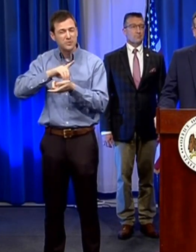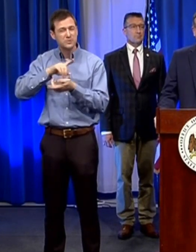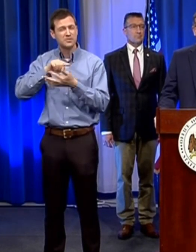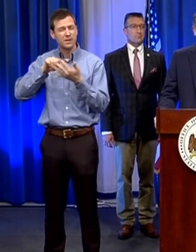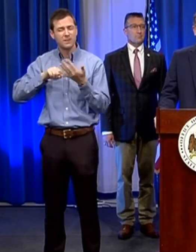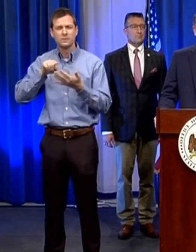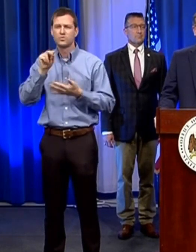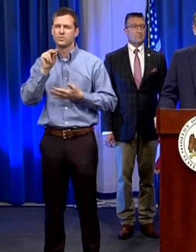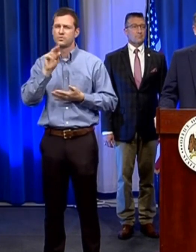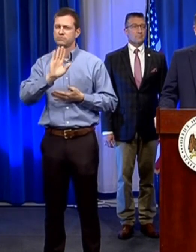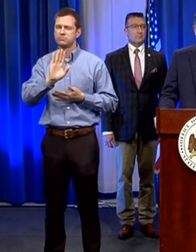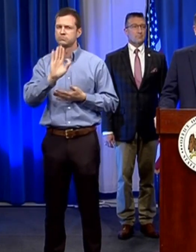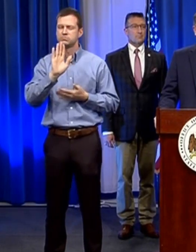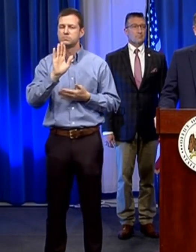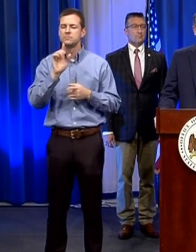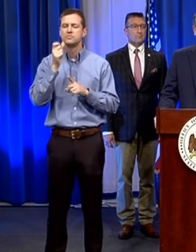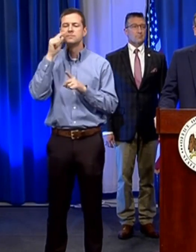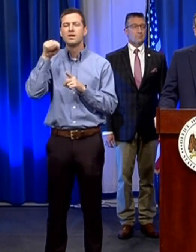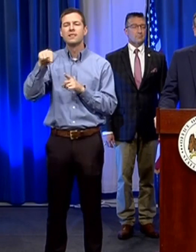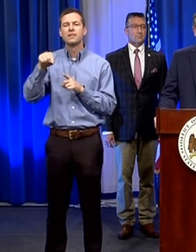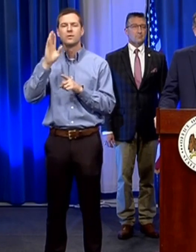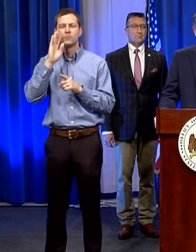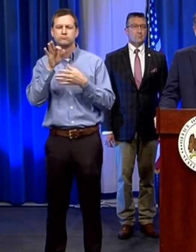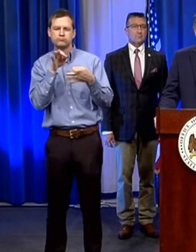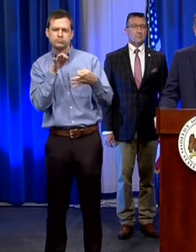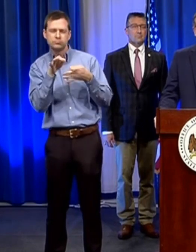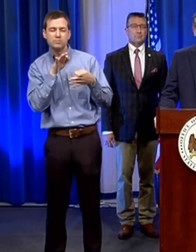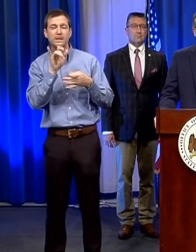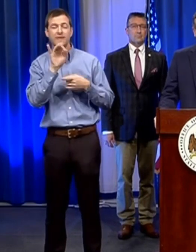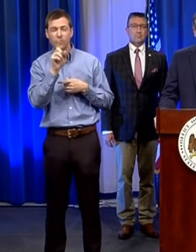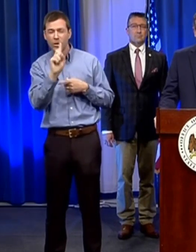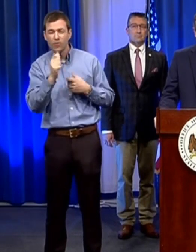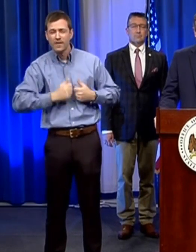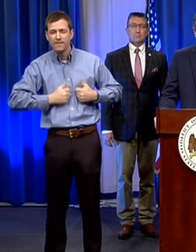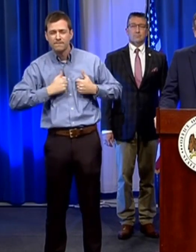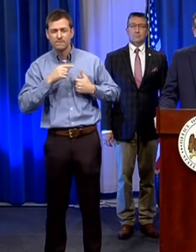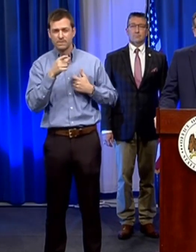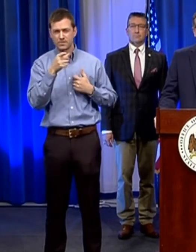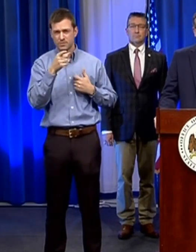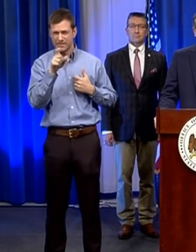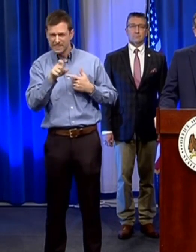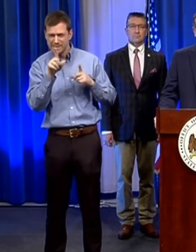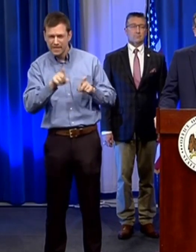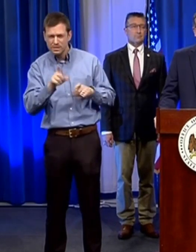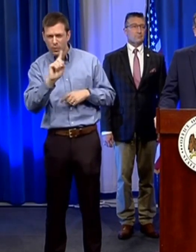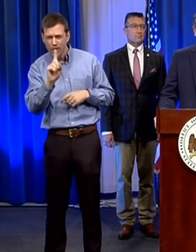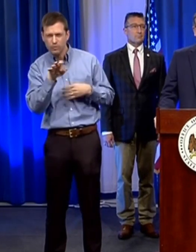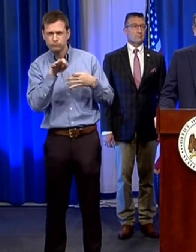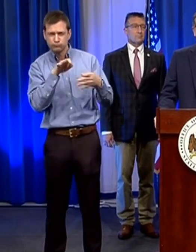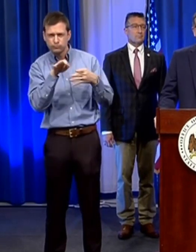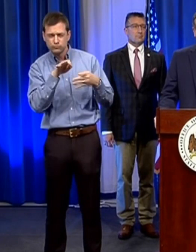rather it's a call line that will give you information about how you might be tested depending on where you live and whether you have a doctor the number